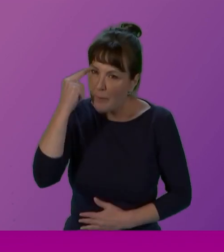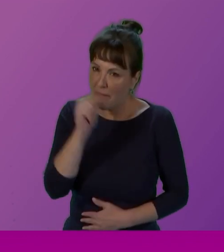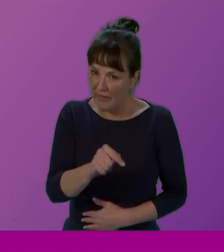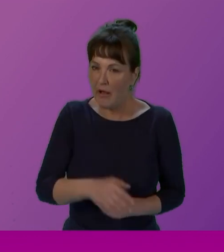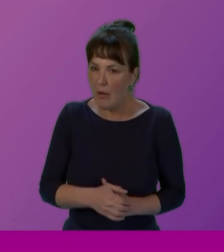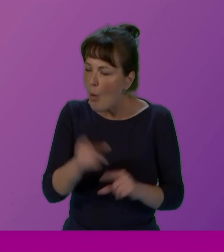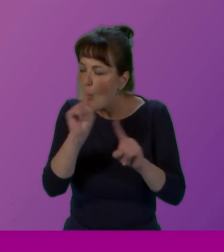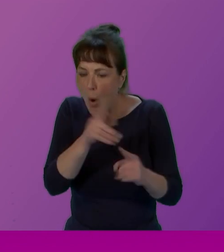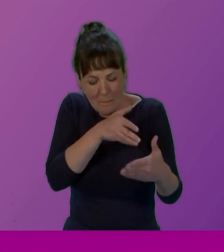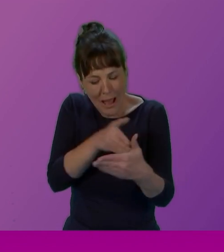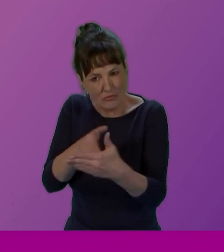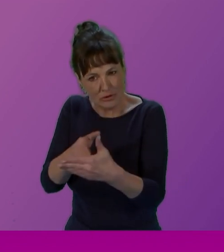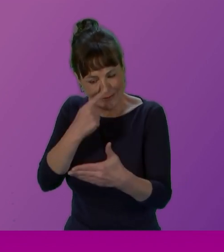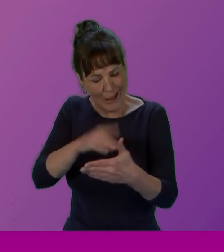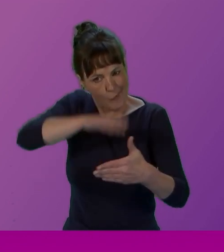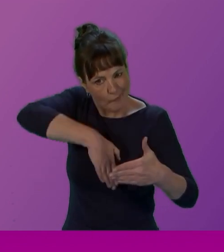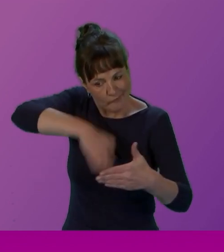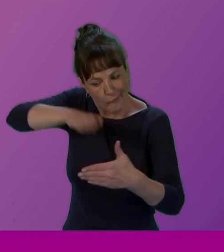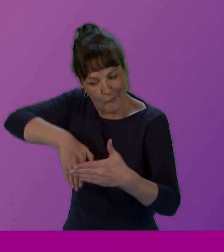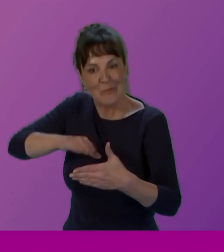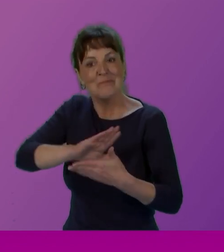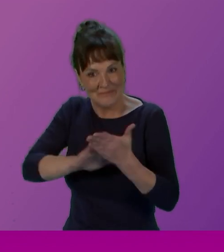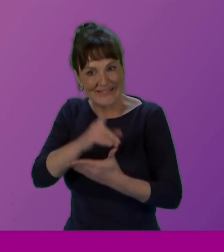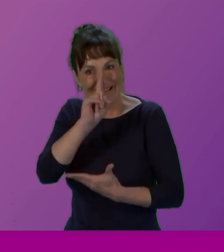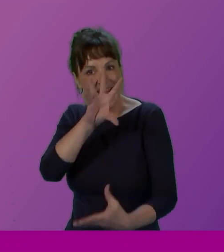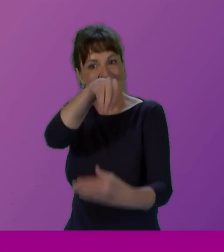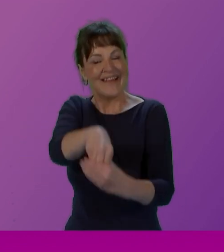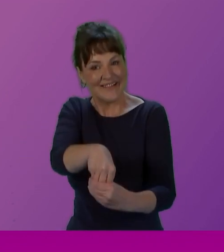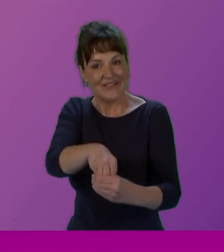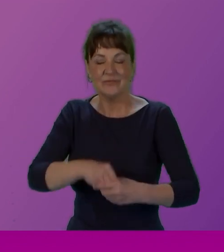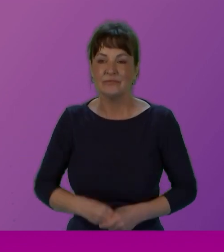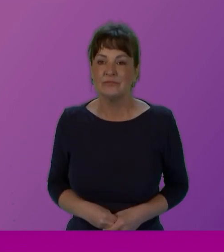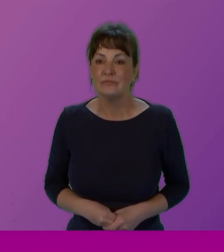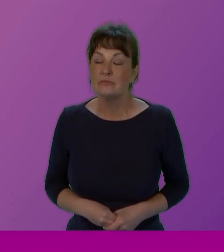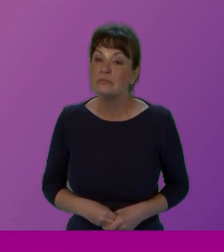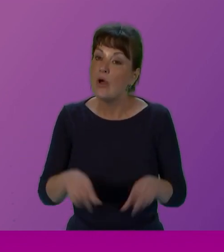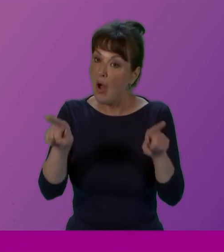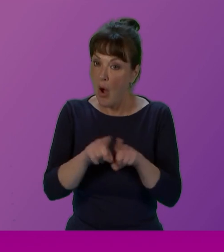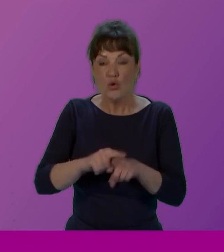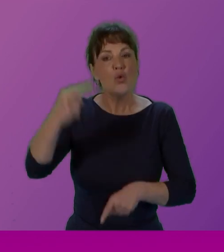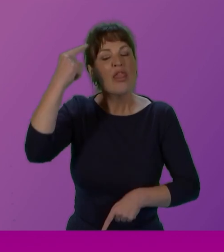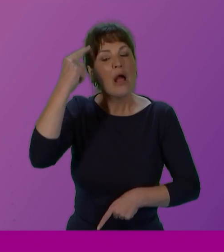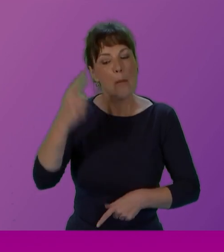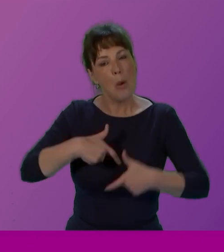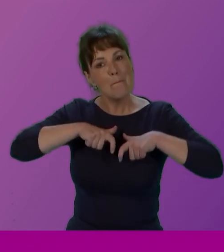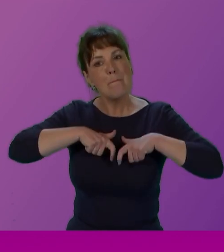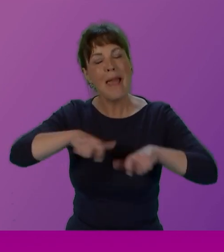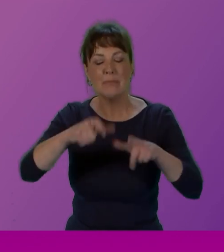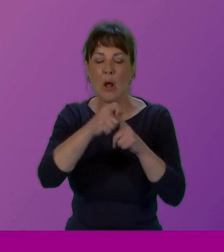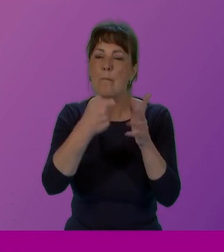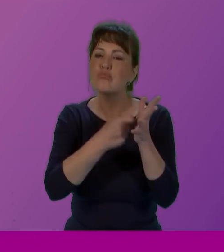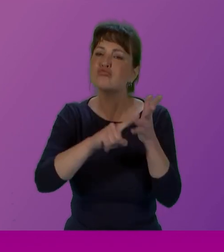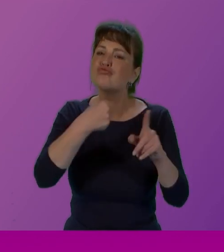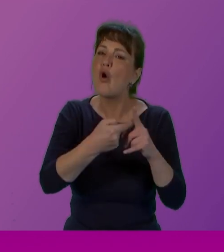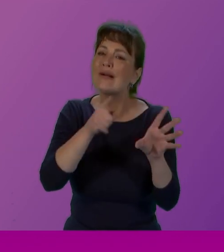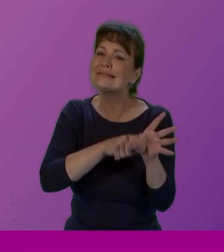factors that can be barriers to that involvement. We're looking at the permanent introduction of a proxy voting scheme, which will cover parental